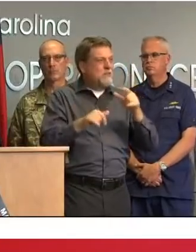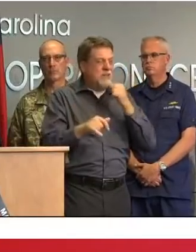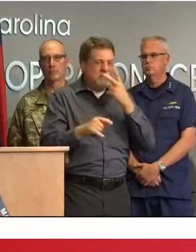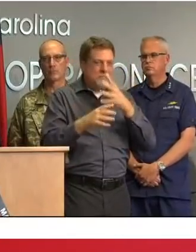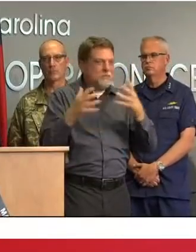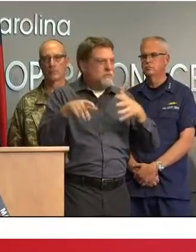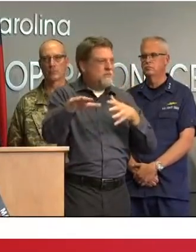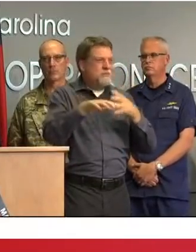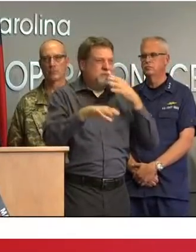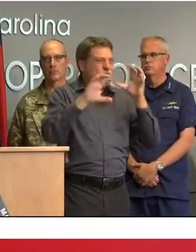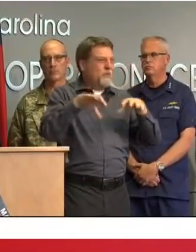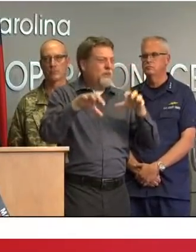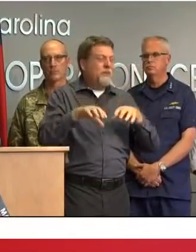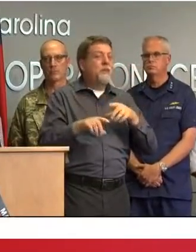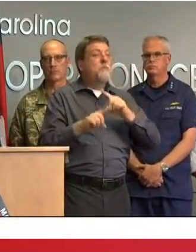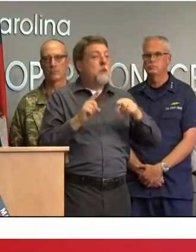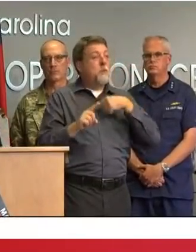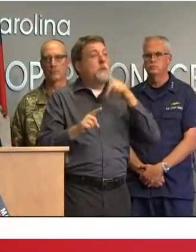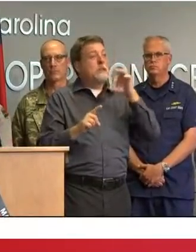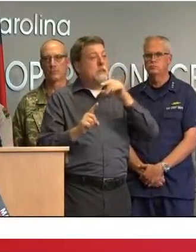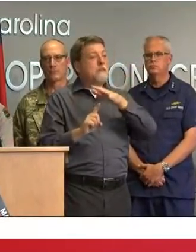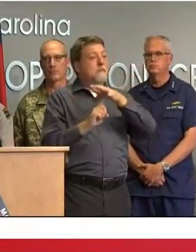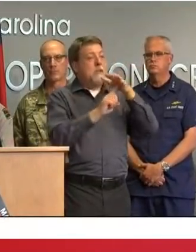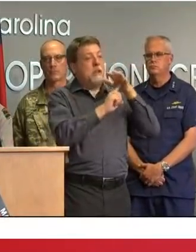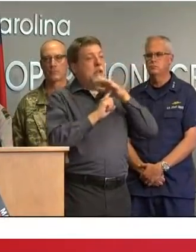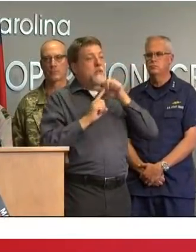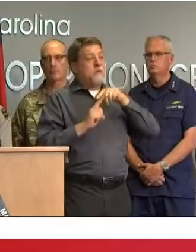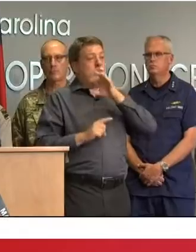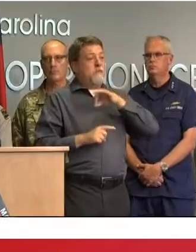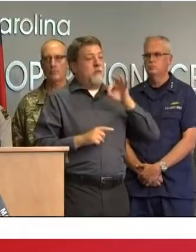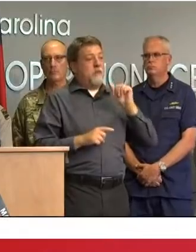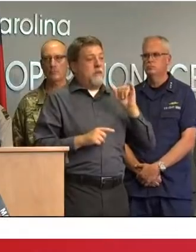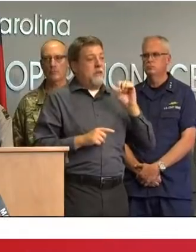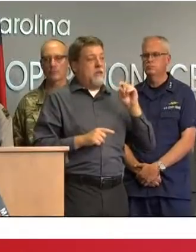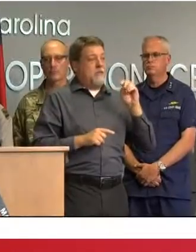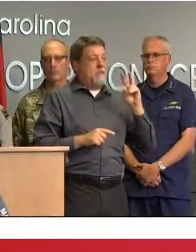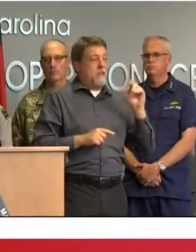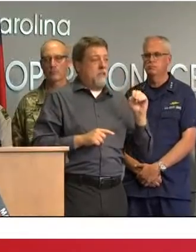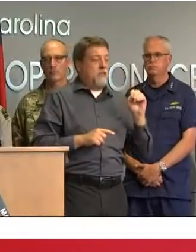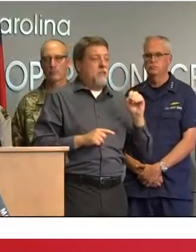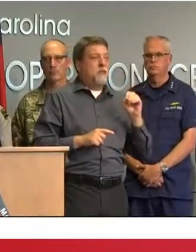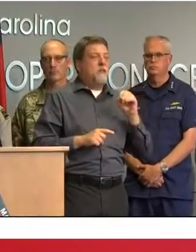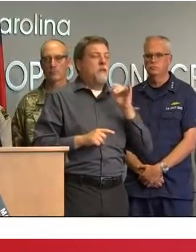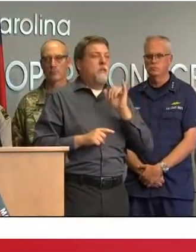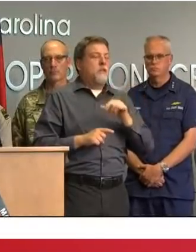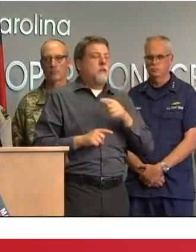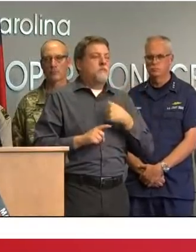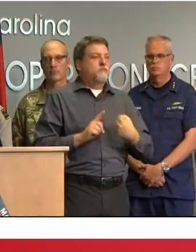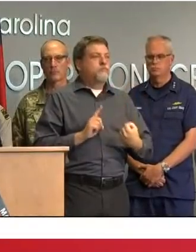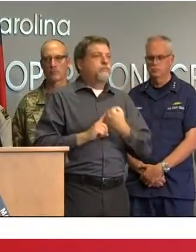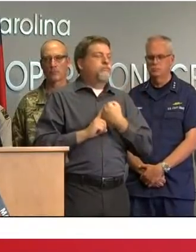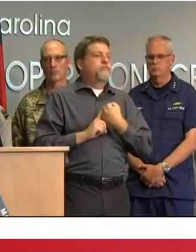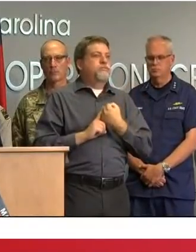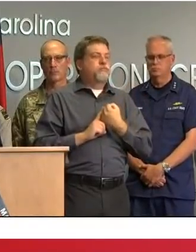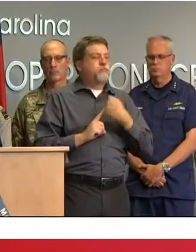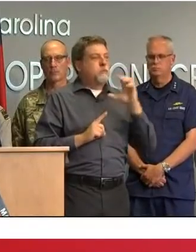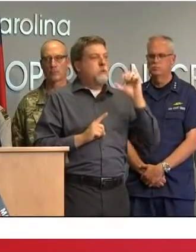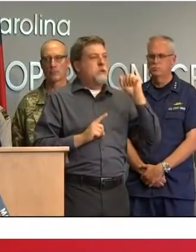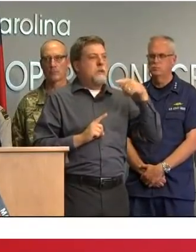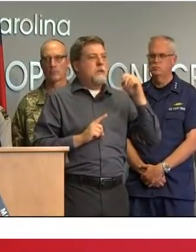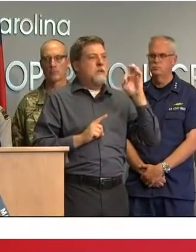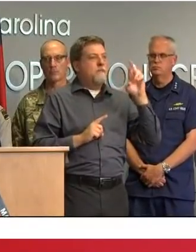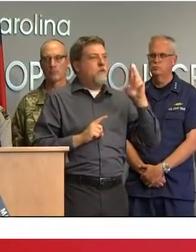able to go and fly over fayetteville and it was stark to see the raging cape fear river